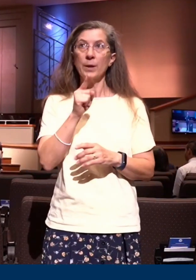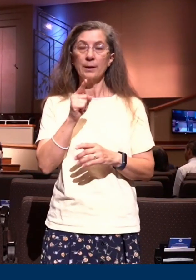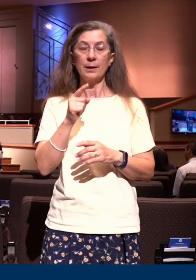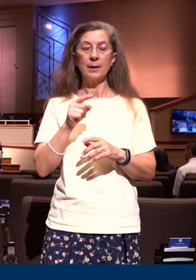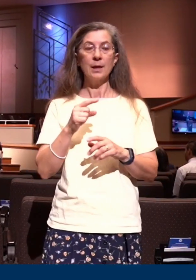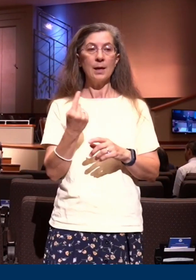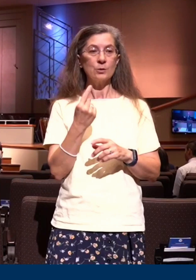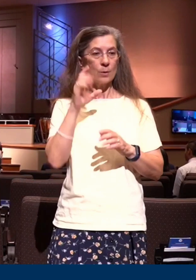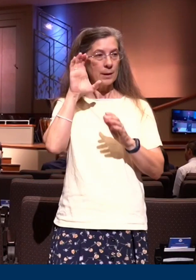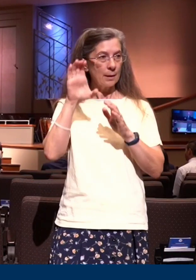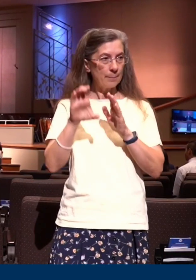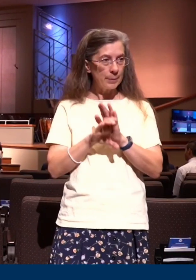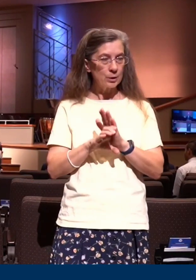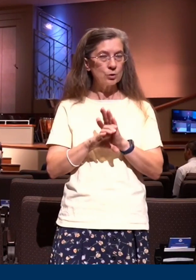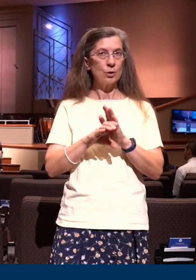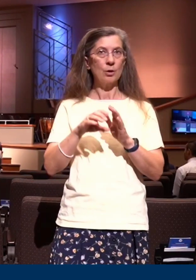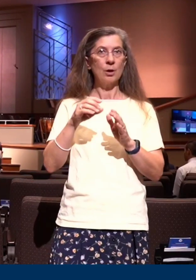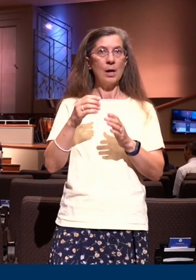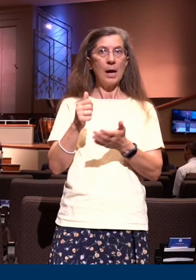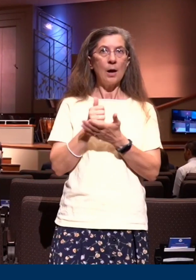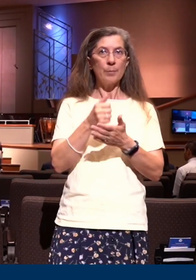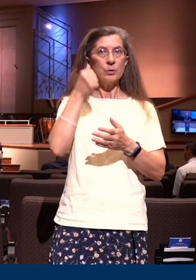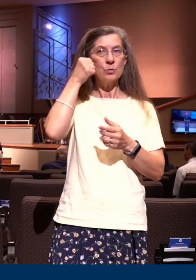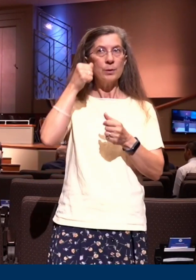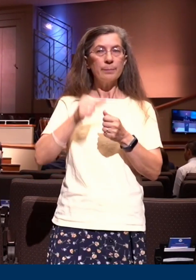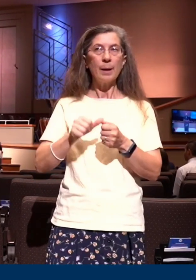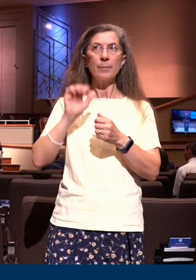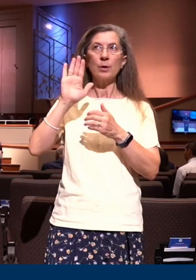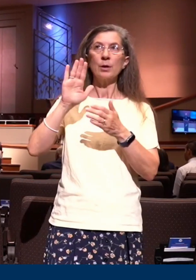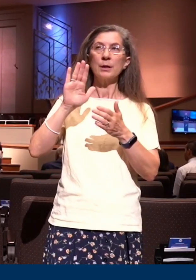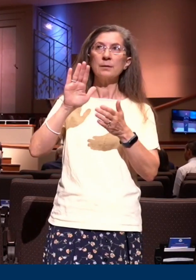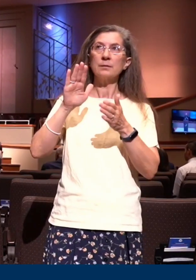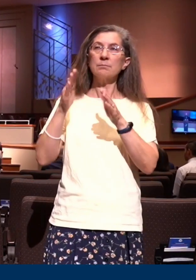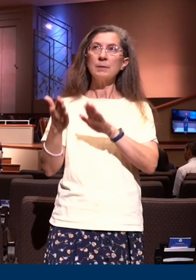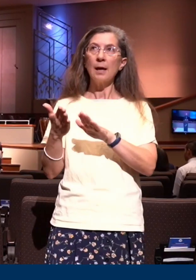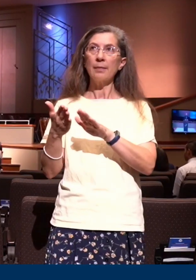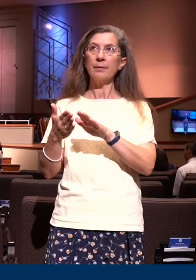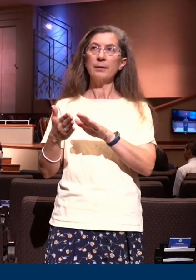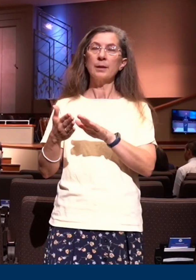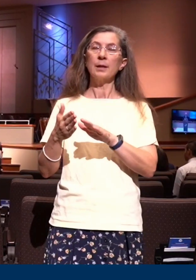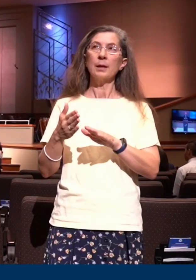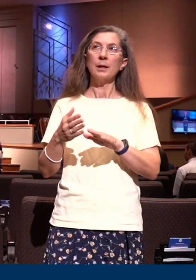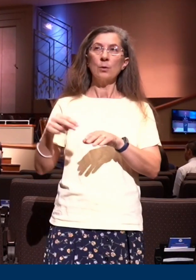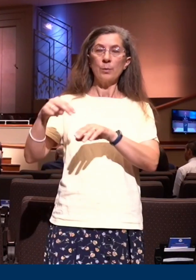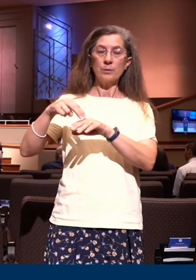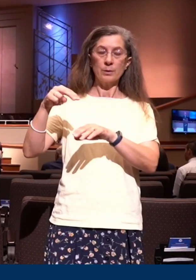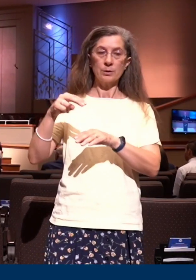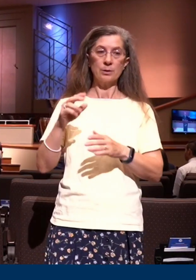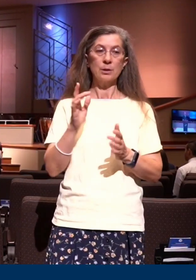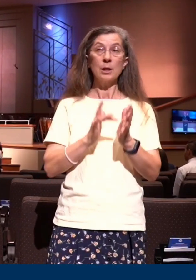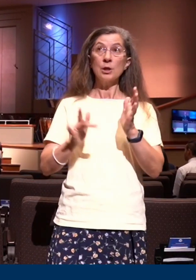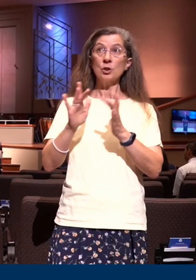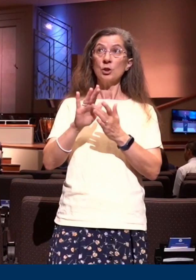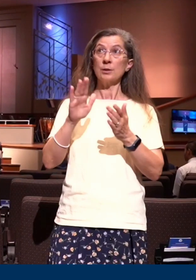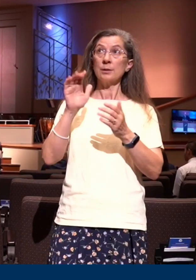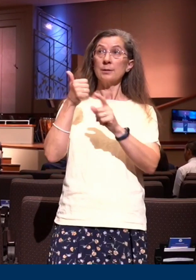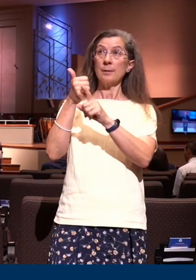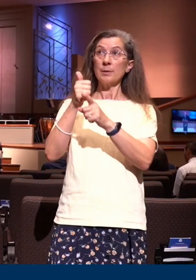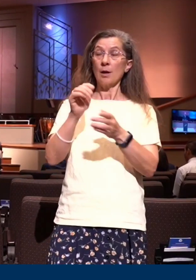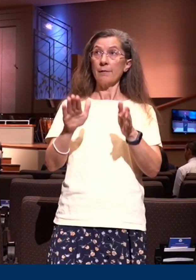commemorating the broken body and the shed blood but what I want you to see here tonight in that He died He died once one